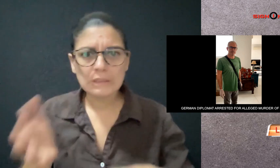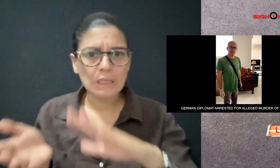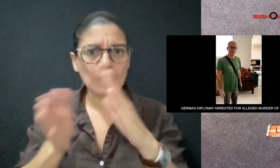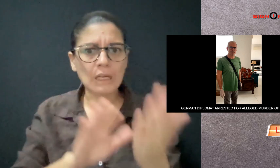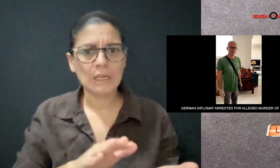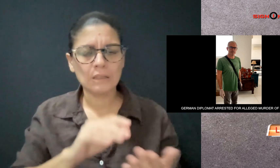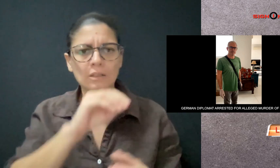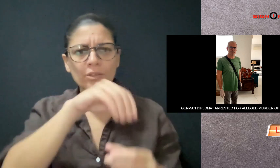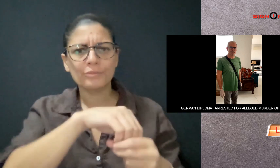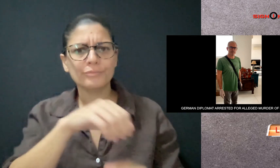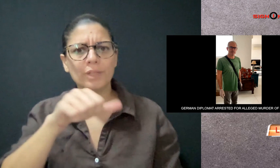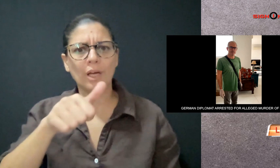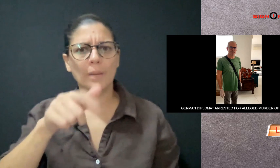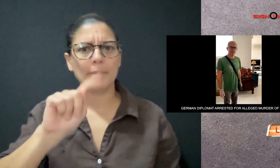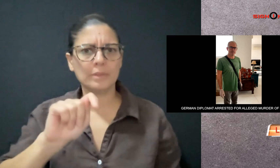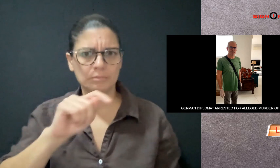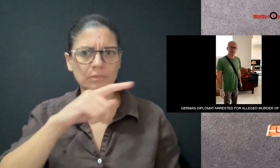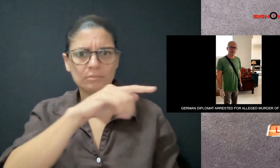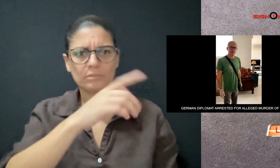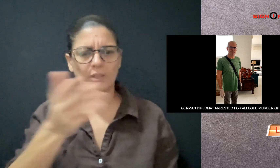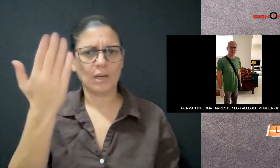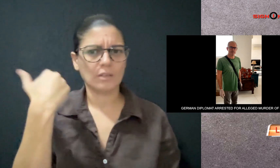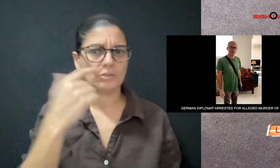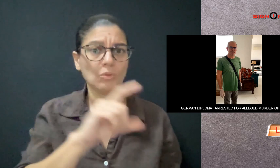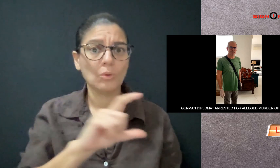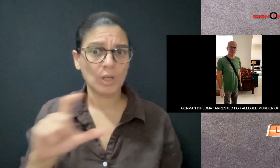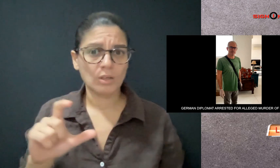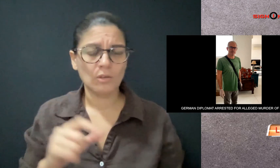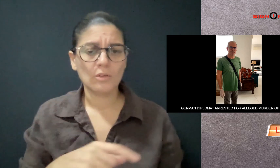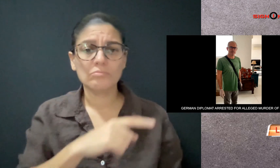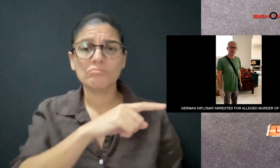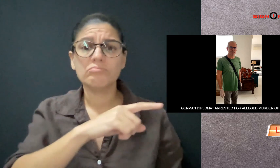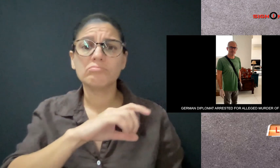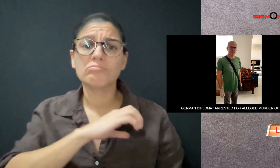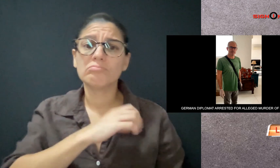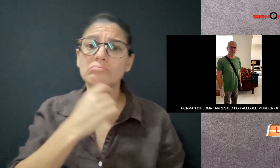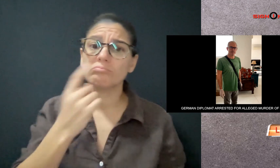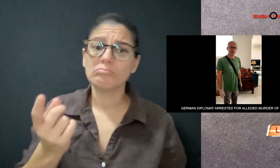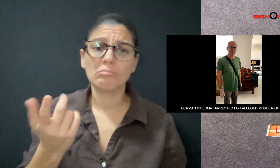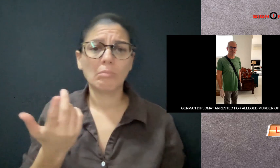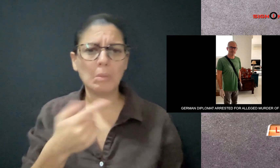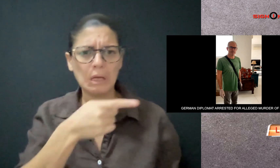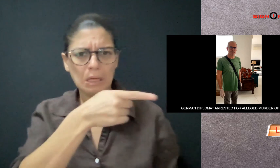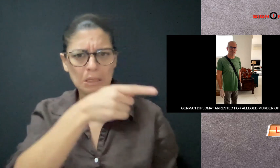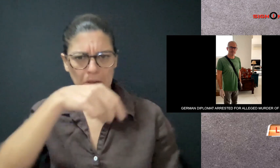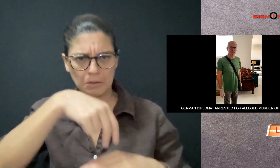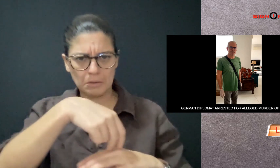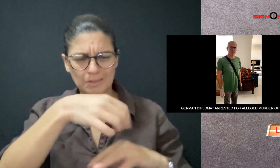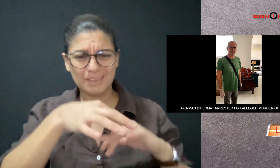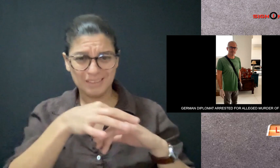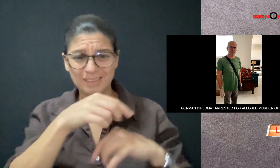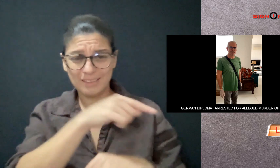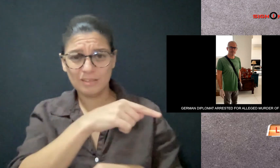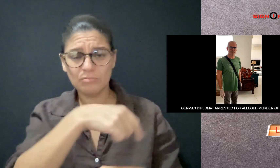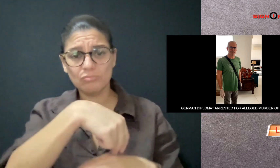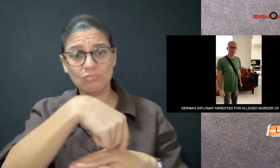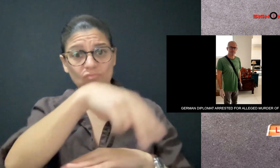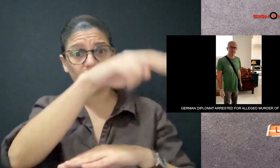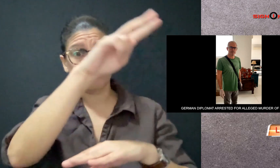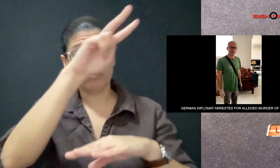Hans' husband was found dead in their apartment last week. He told police that his husband slipped